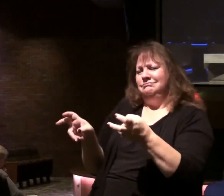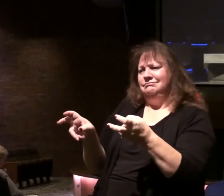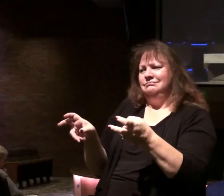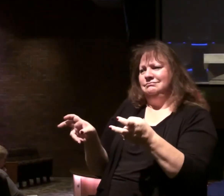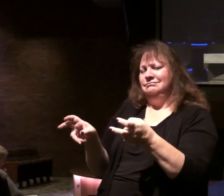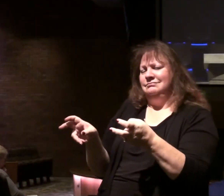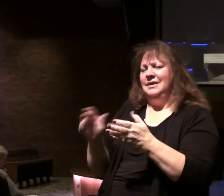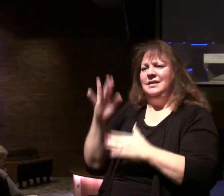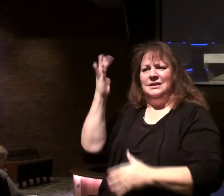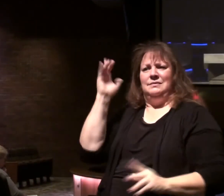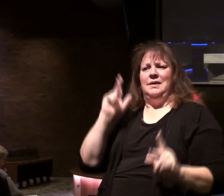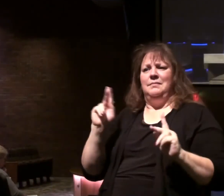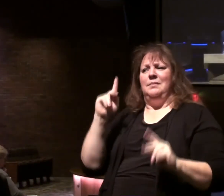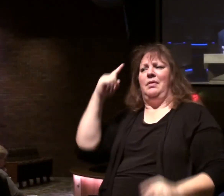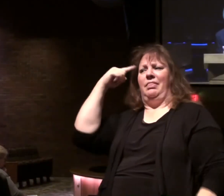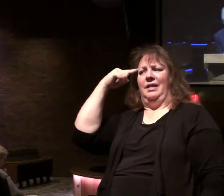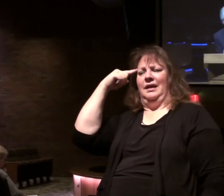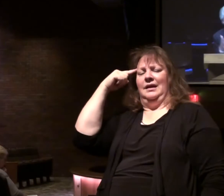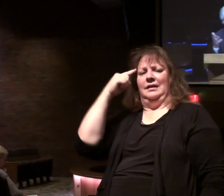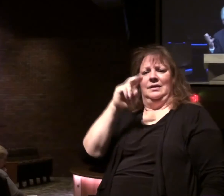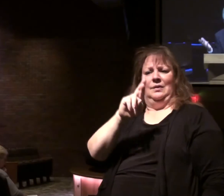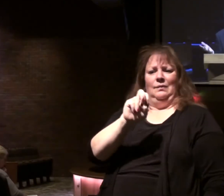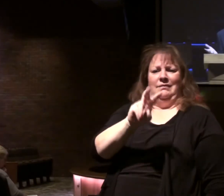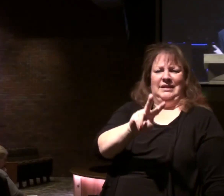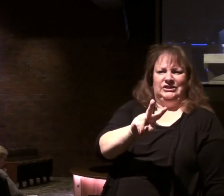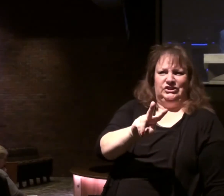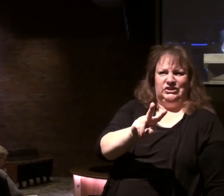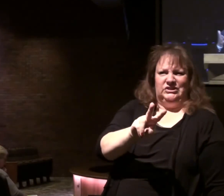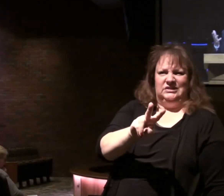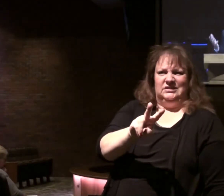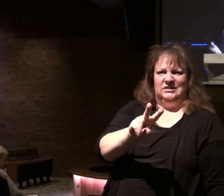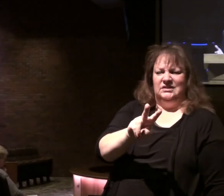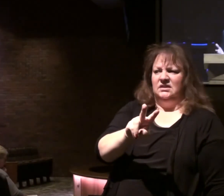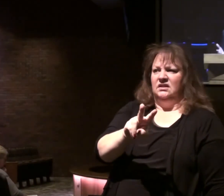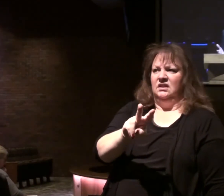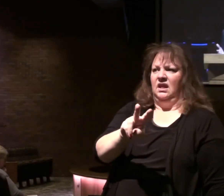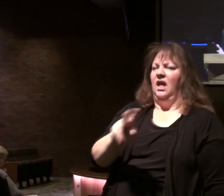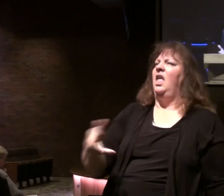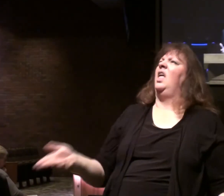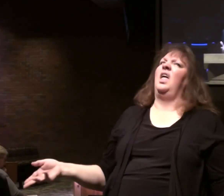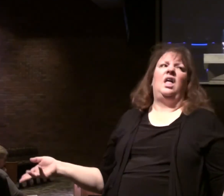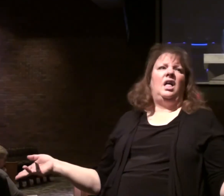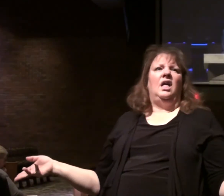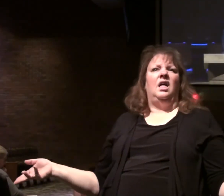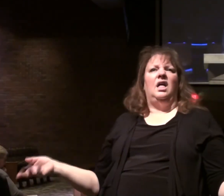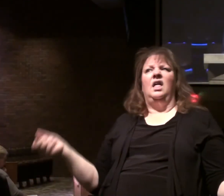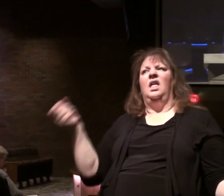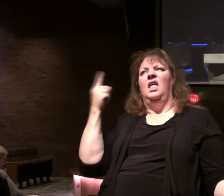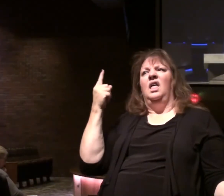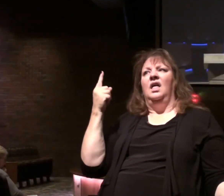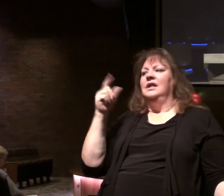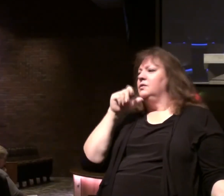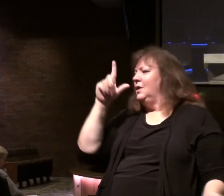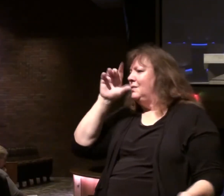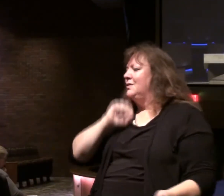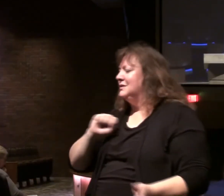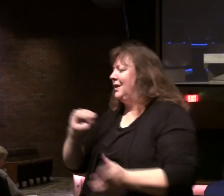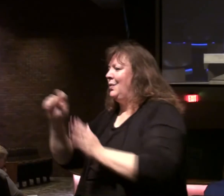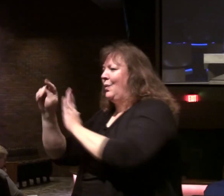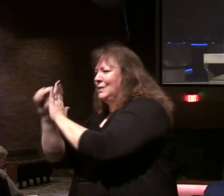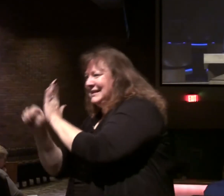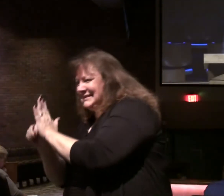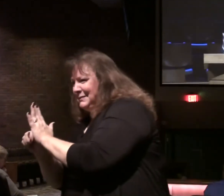That's why many people when they get in the book of Revelation. We're just adrift. Because we don't know much about the Old Testament.